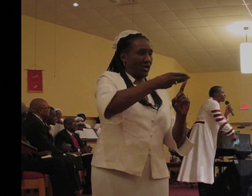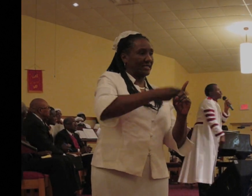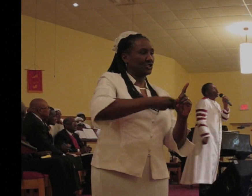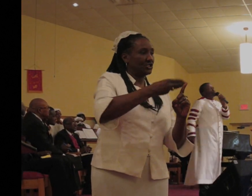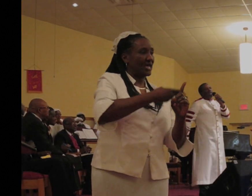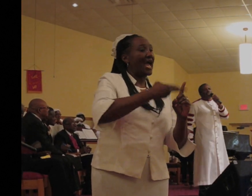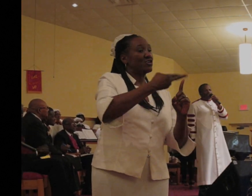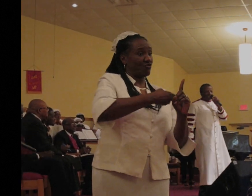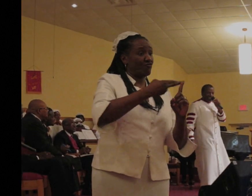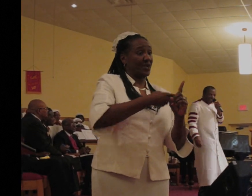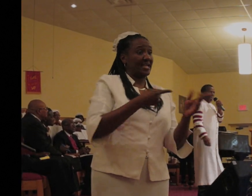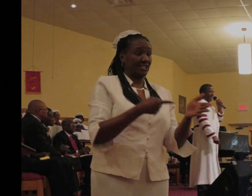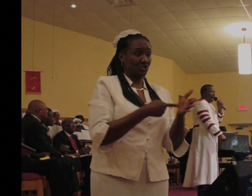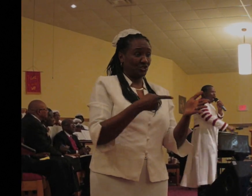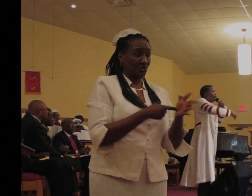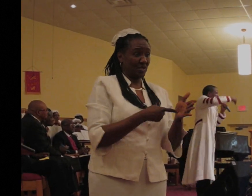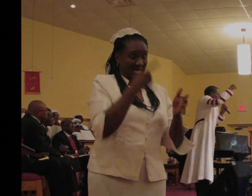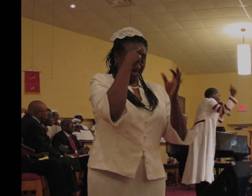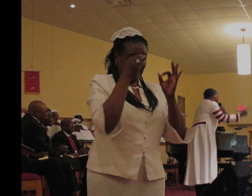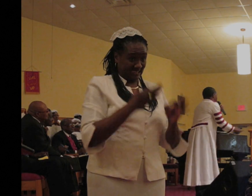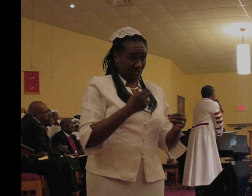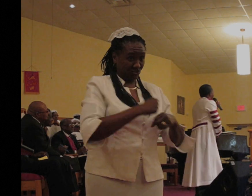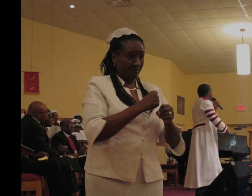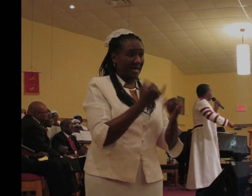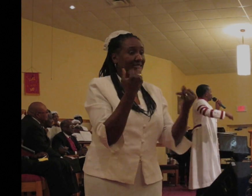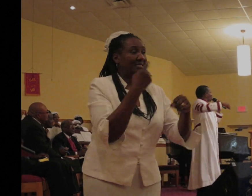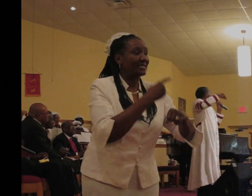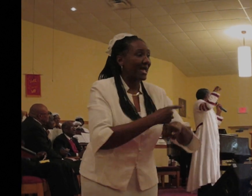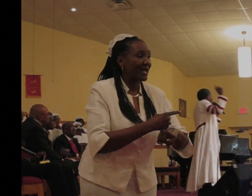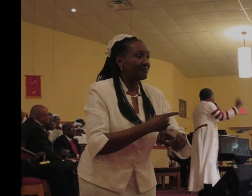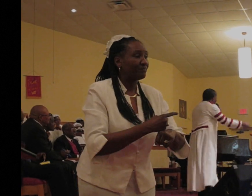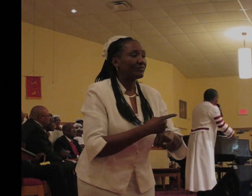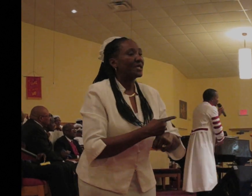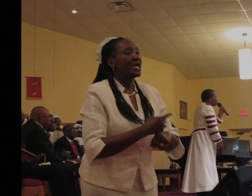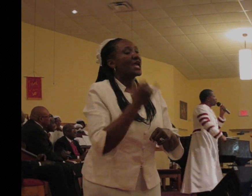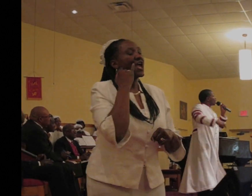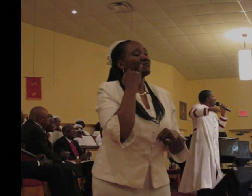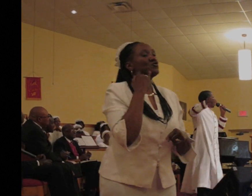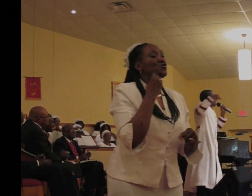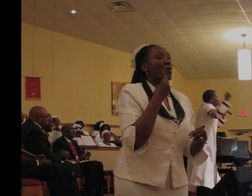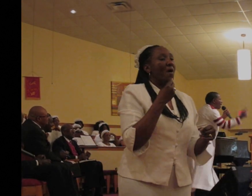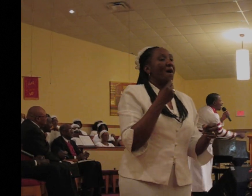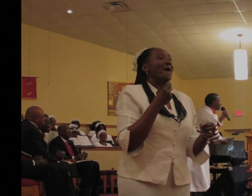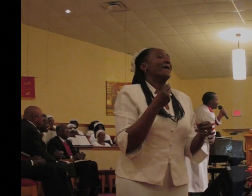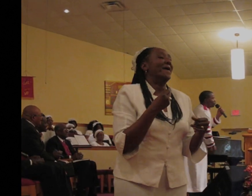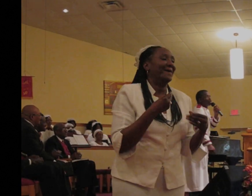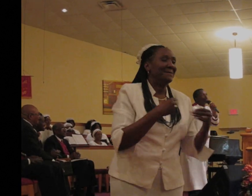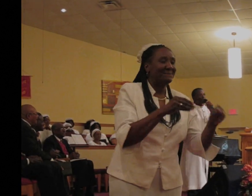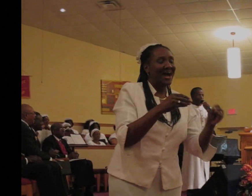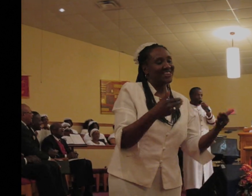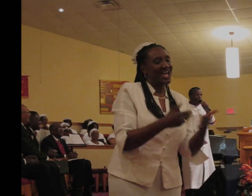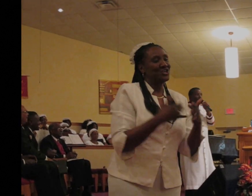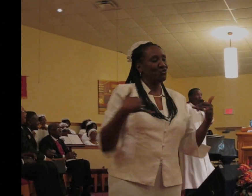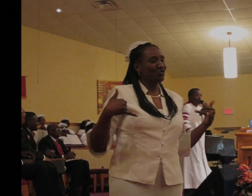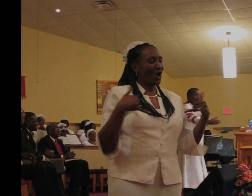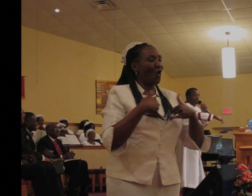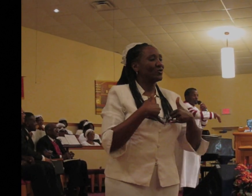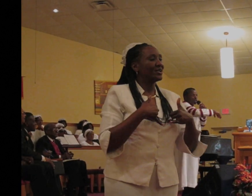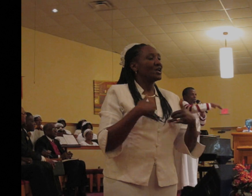you make today, until you buy that new coat, buy that new car, buy that new ring. Will determine